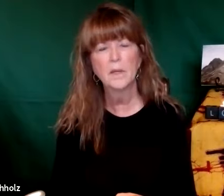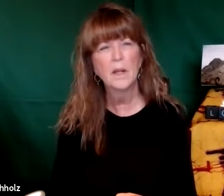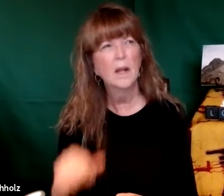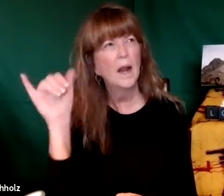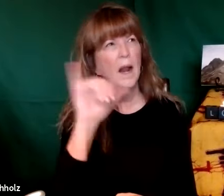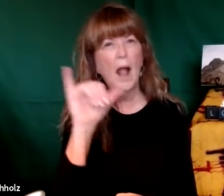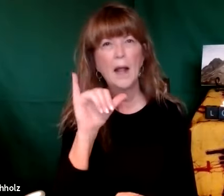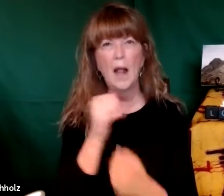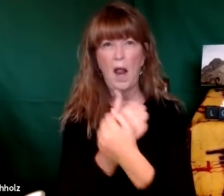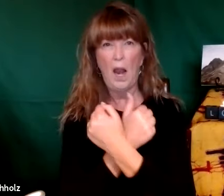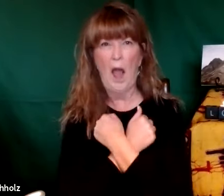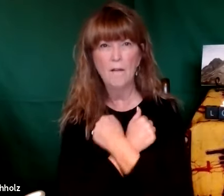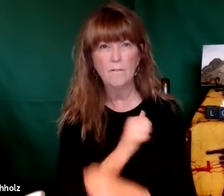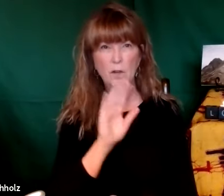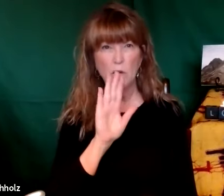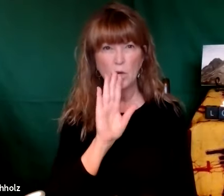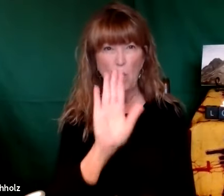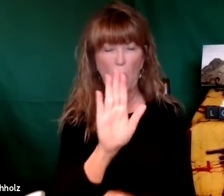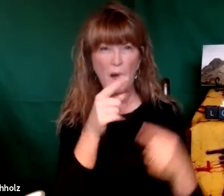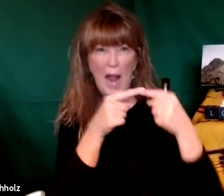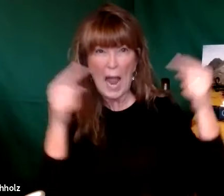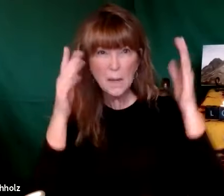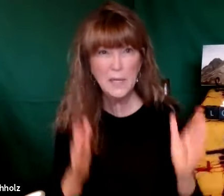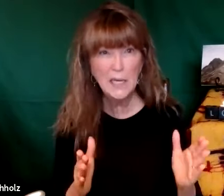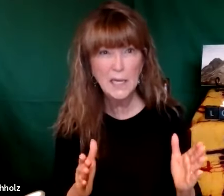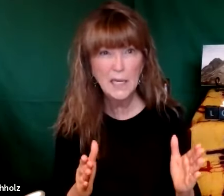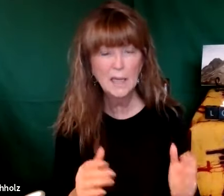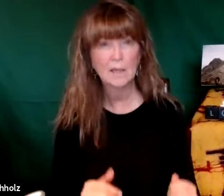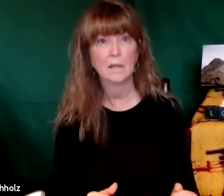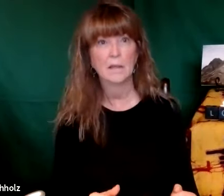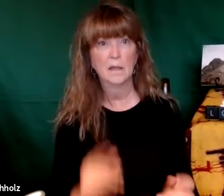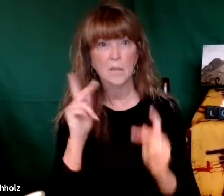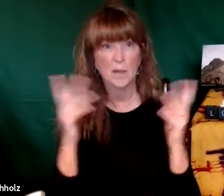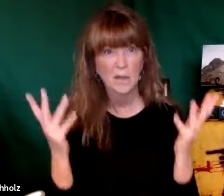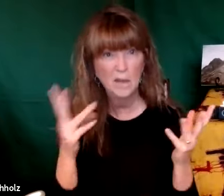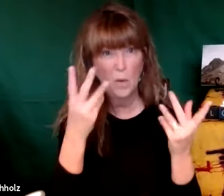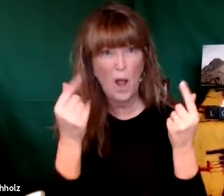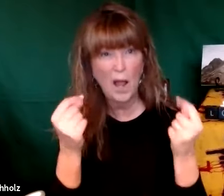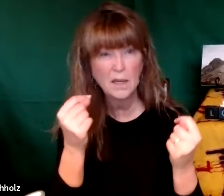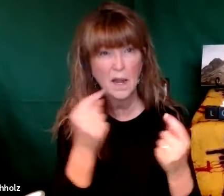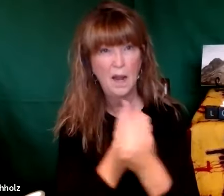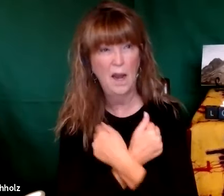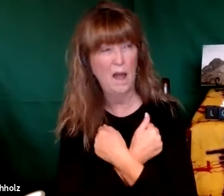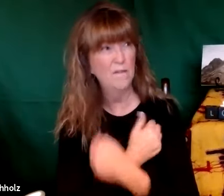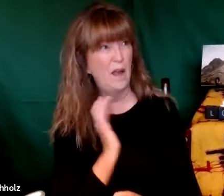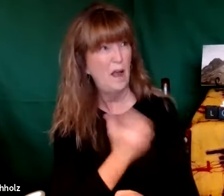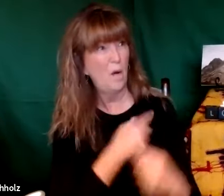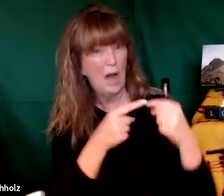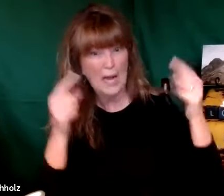but we hear from the word of god and god tells us to love our enemy and our